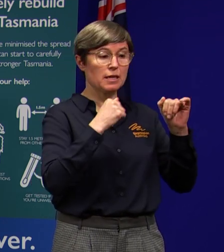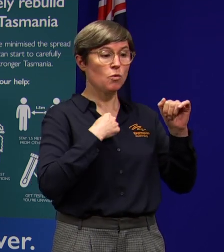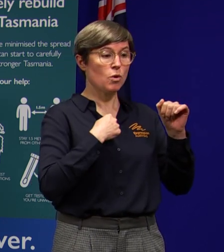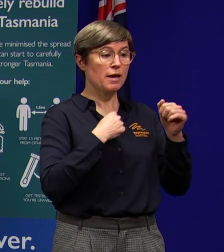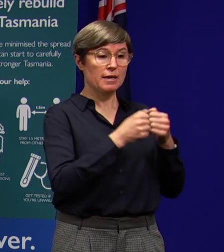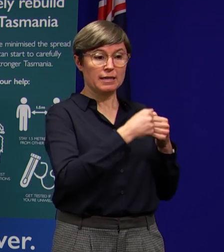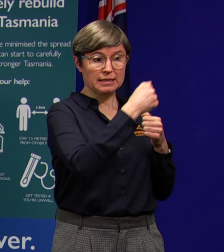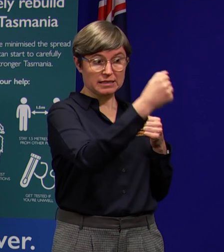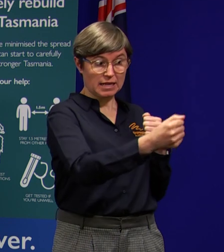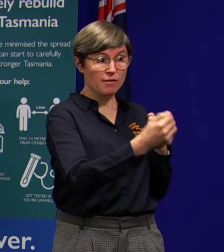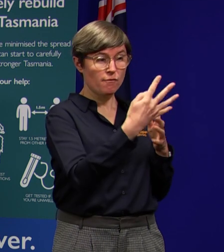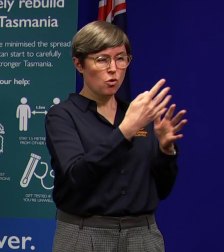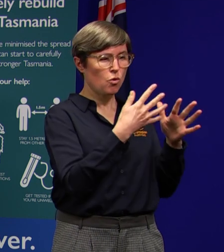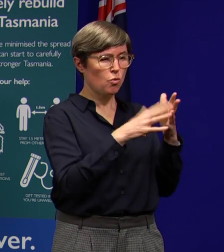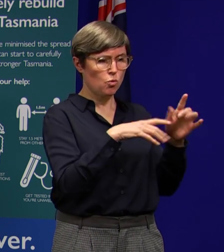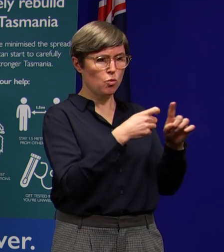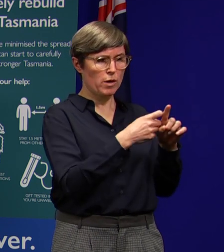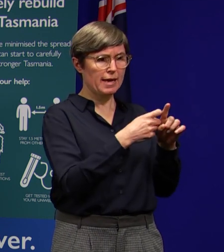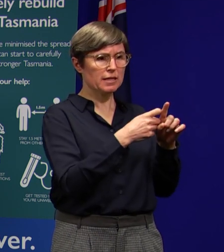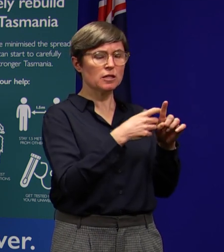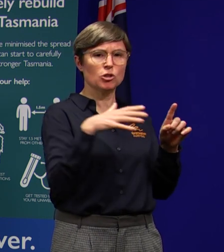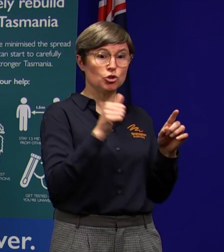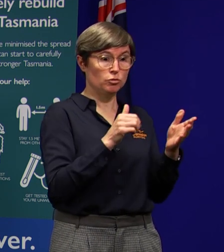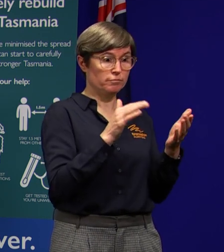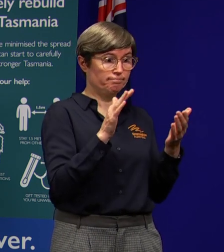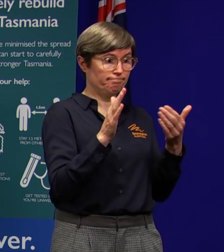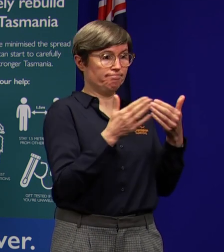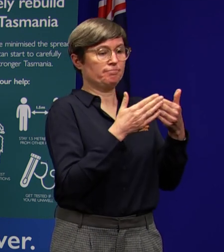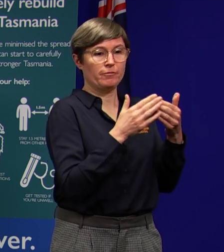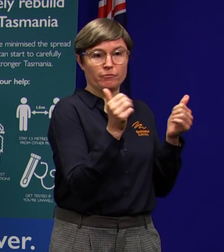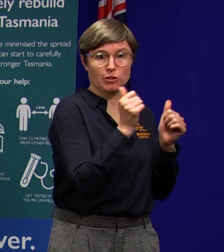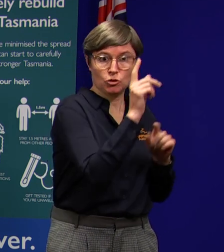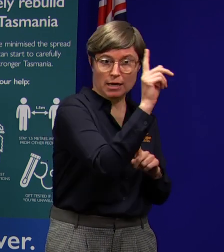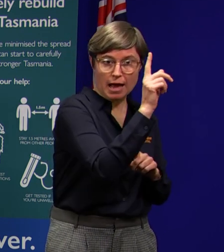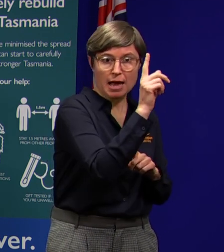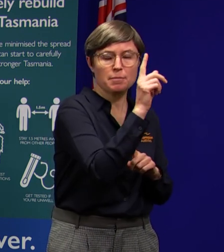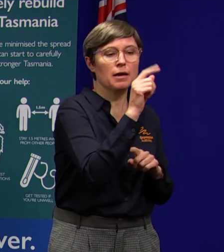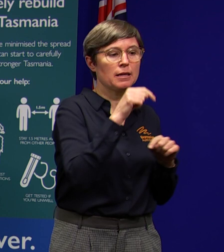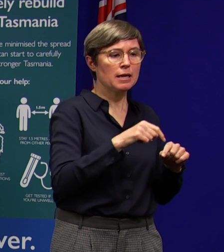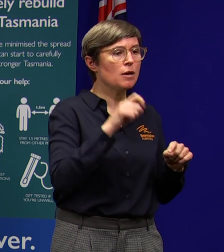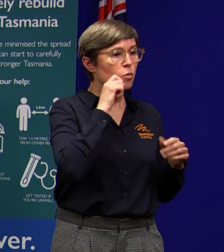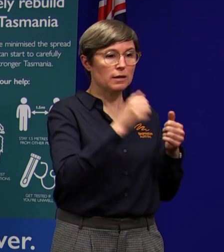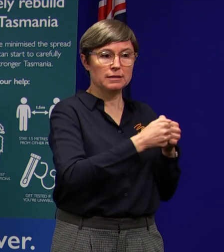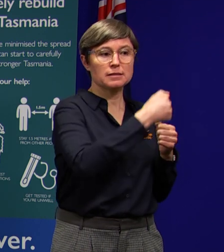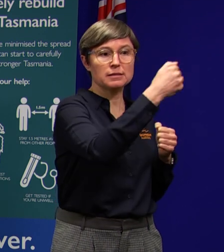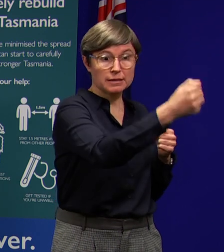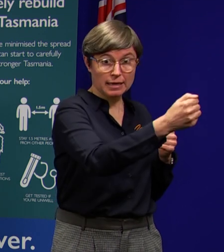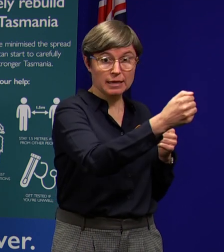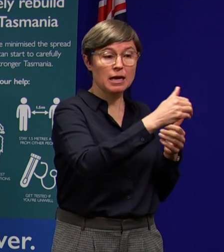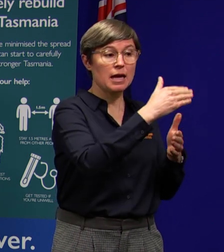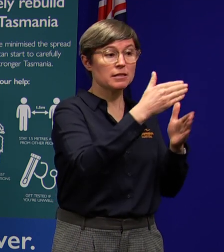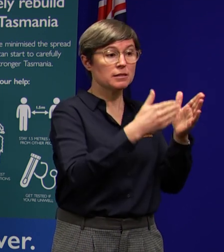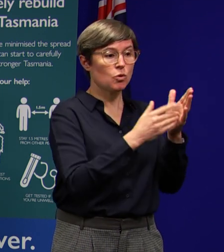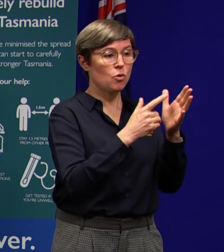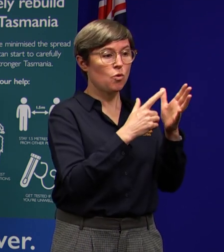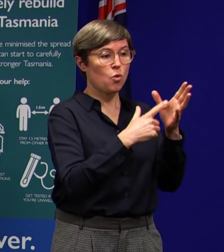weeks from the 11th of July and would have expired today. We're going to extend the state of emergency until the end of August.